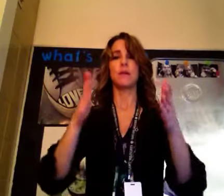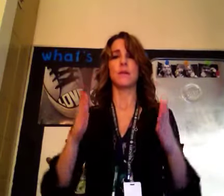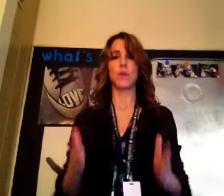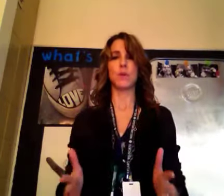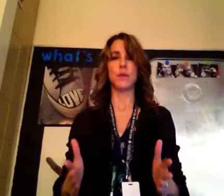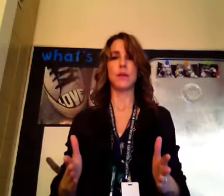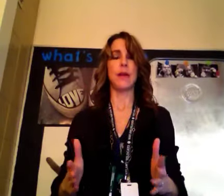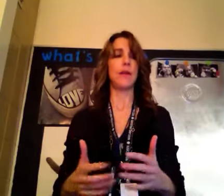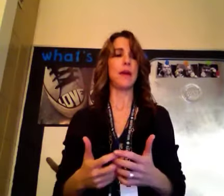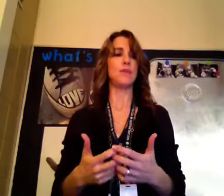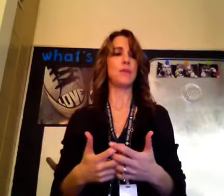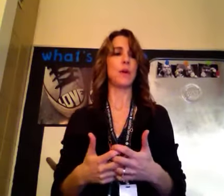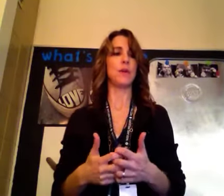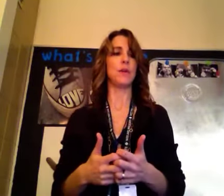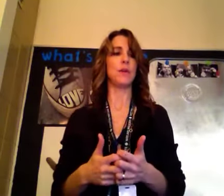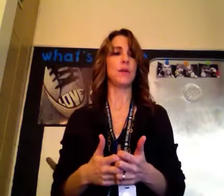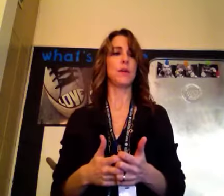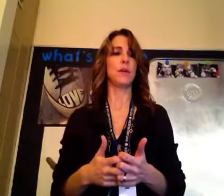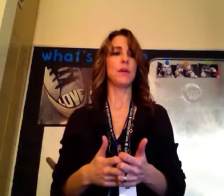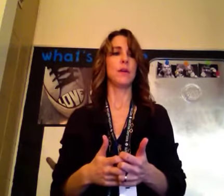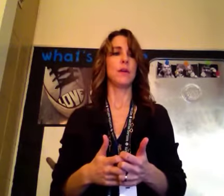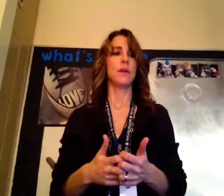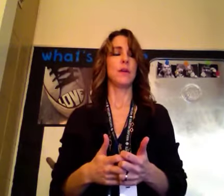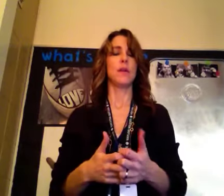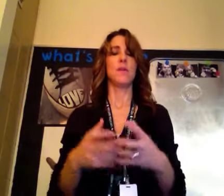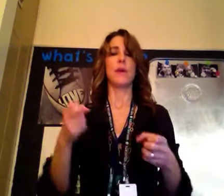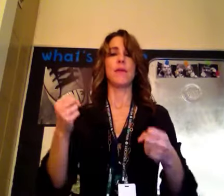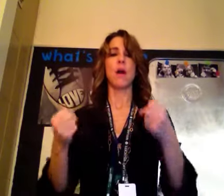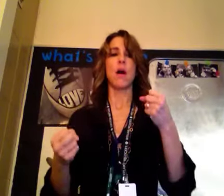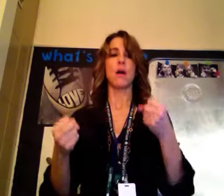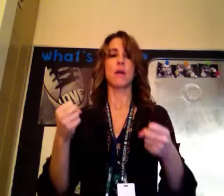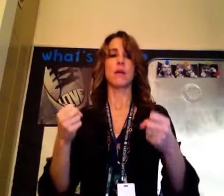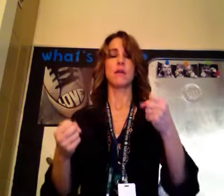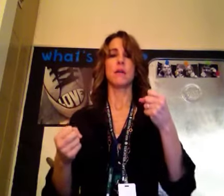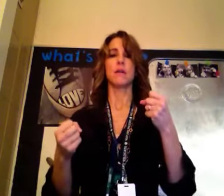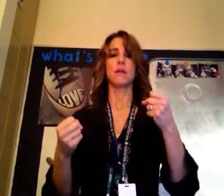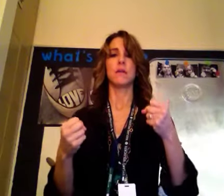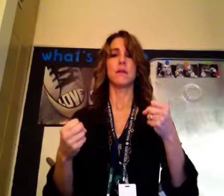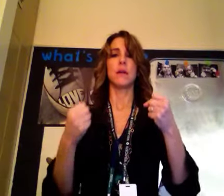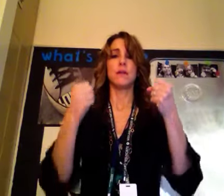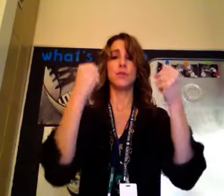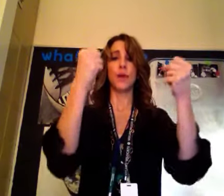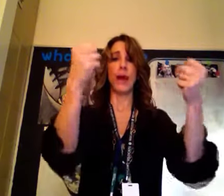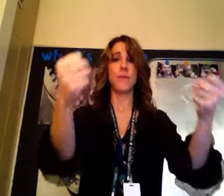person, add that agent marker. We have car, and to drive.